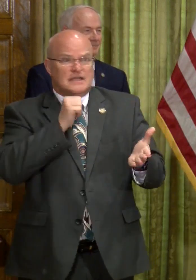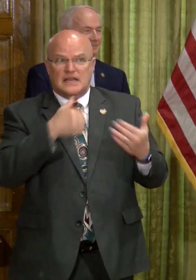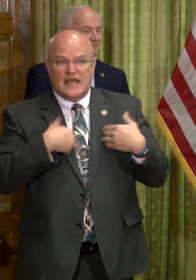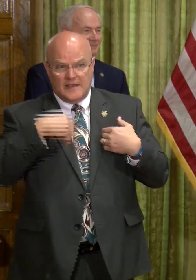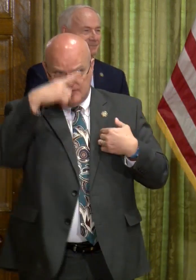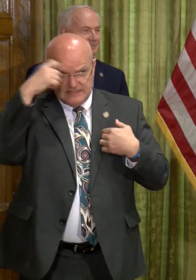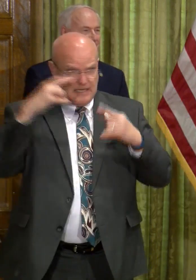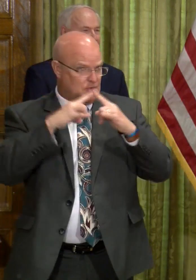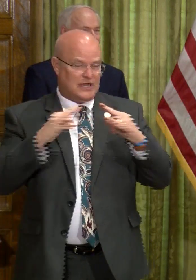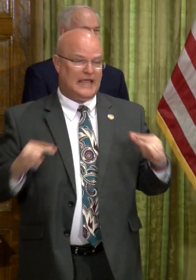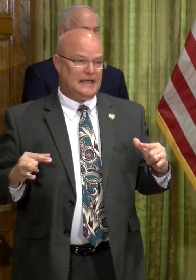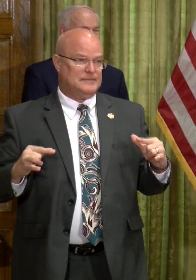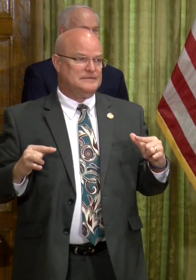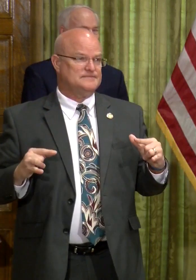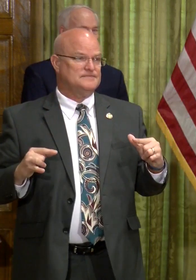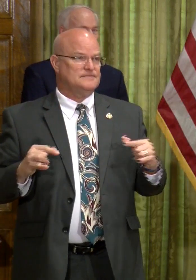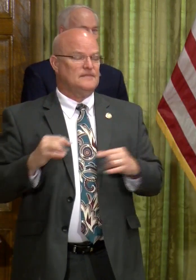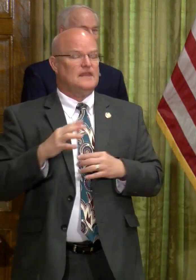camp.